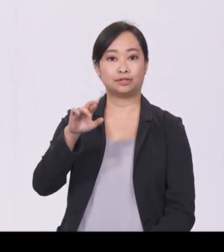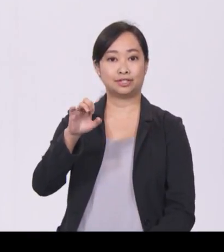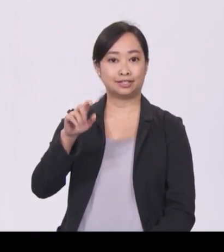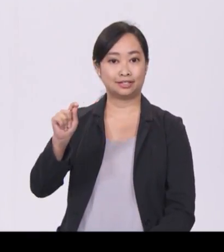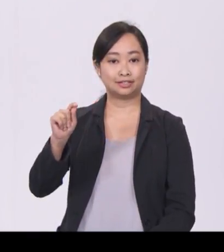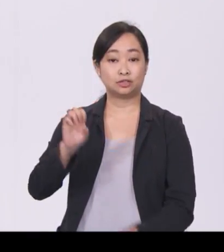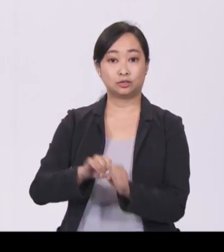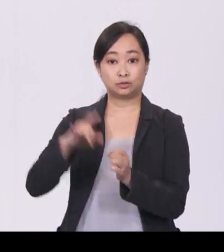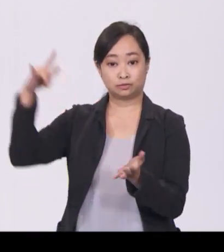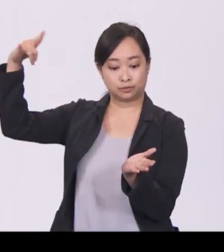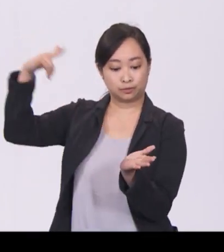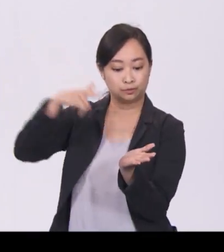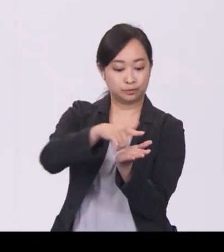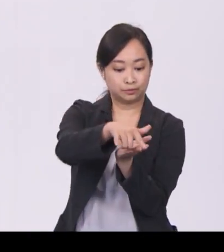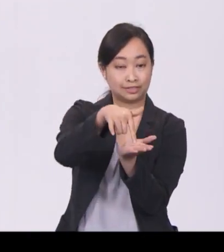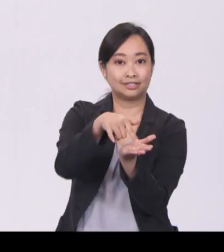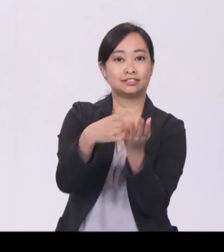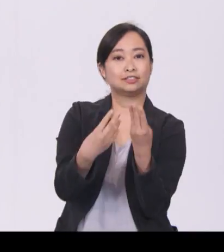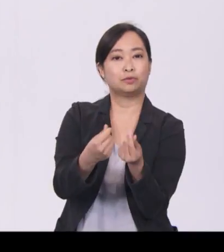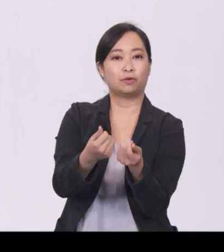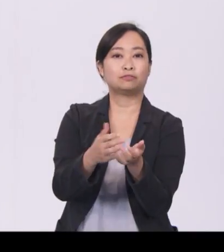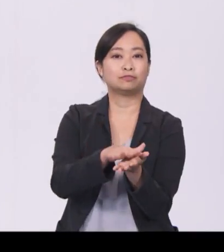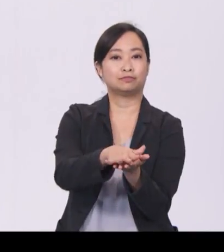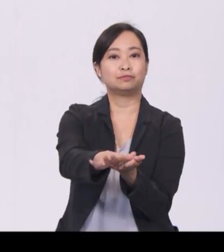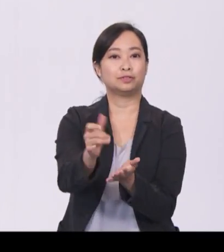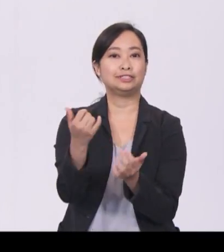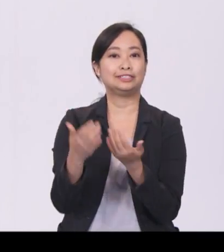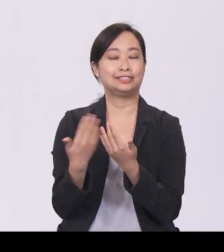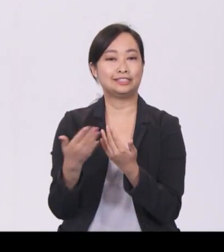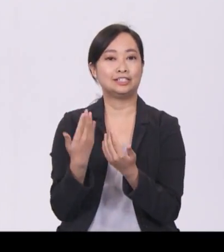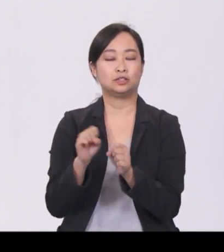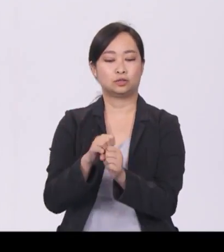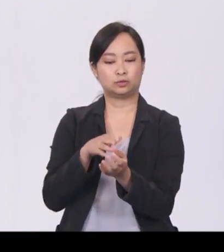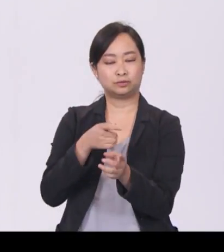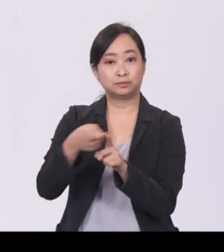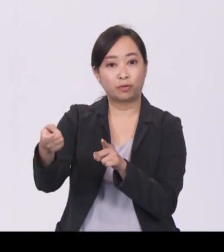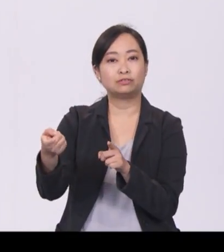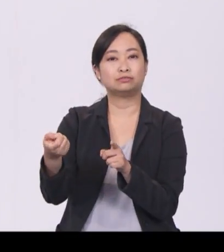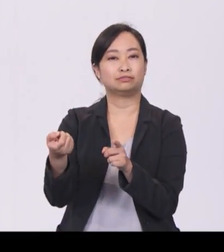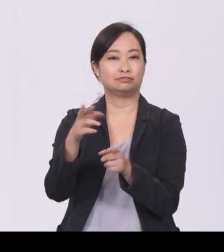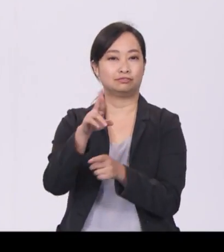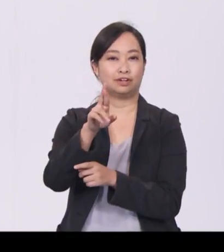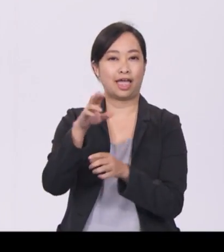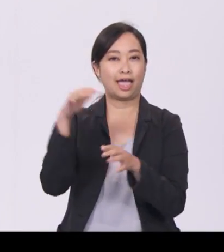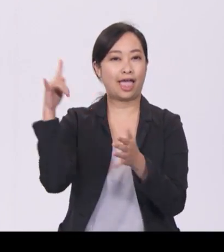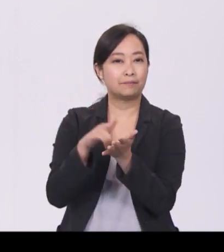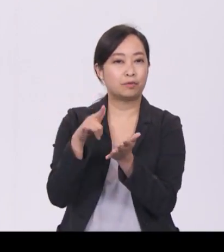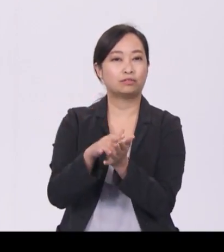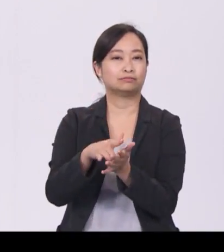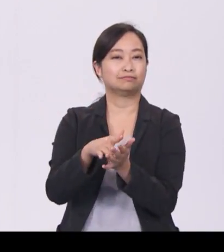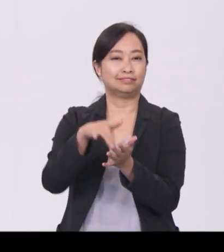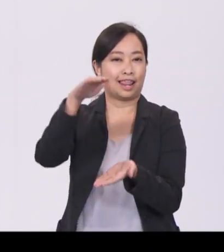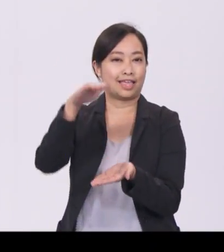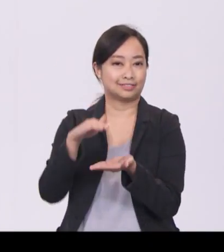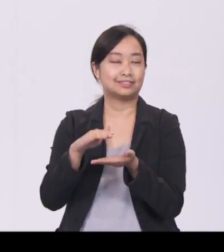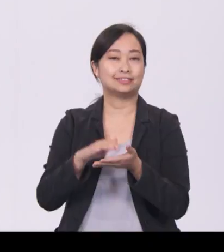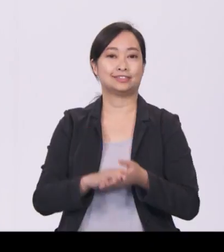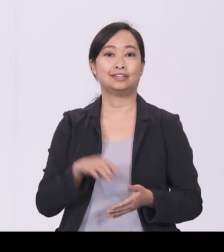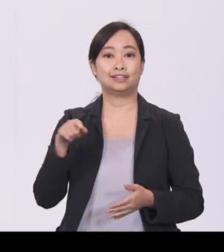impact of aircraft, reducing wear and tear of airport runways. This concrete complies with the latest